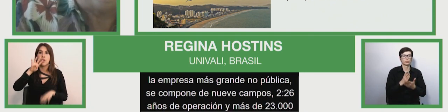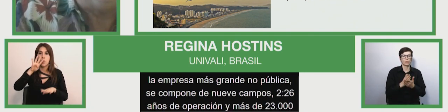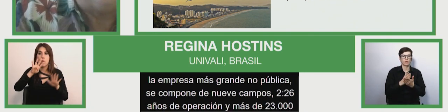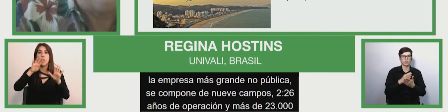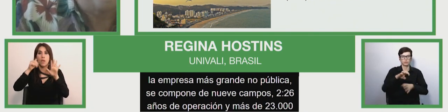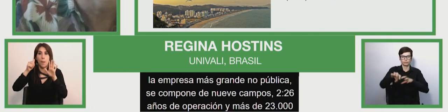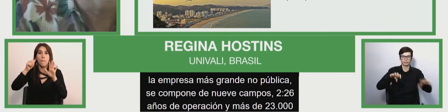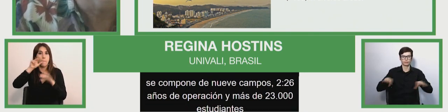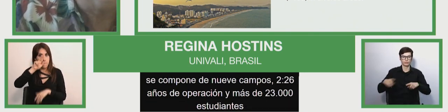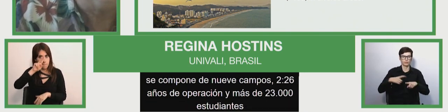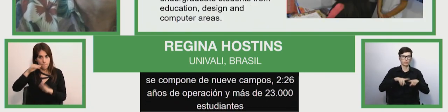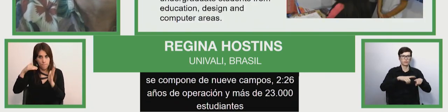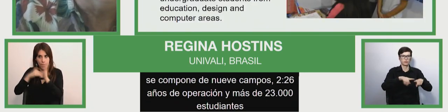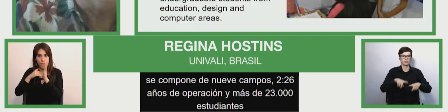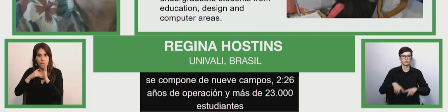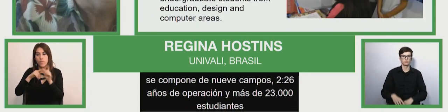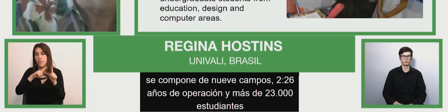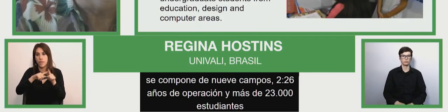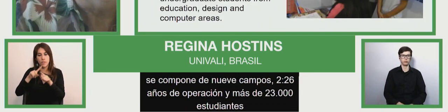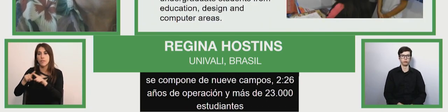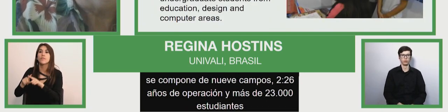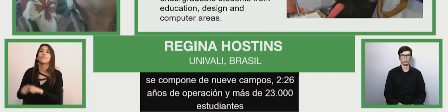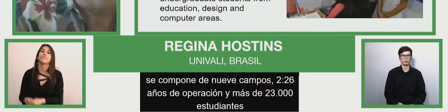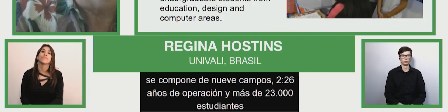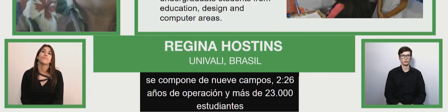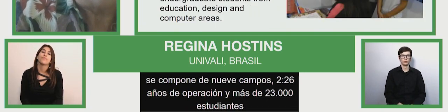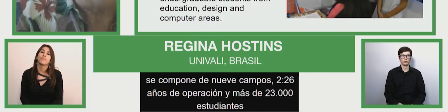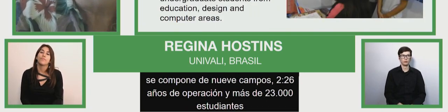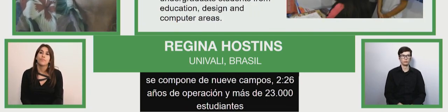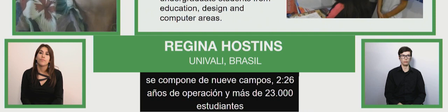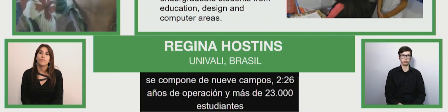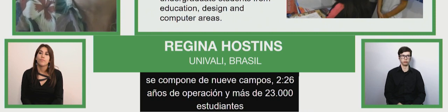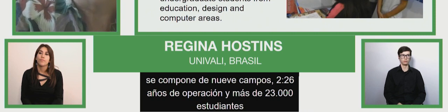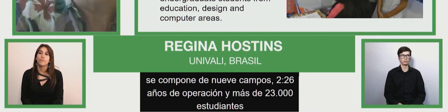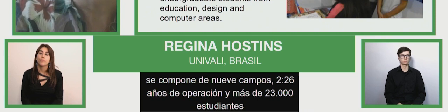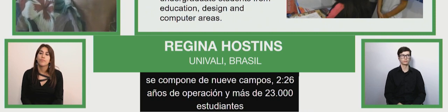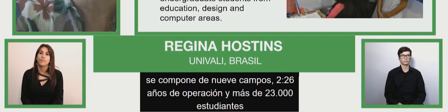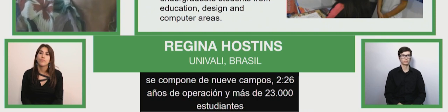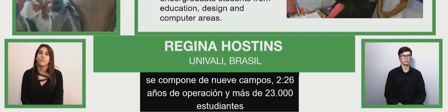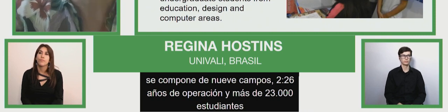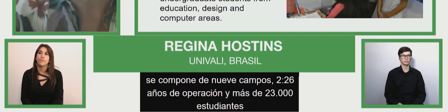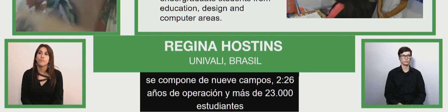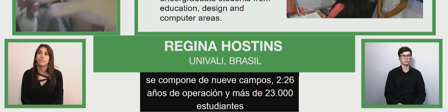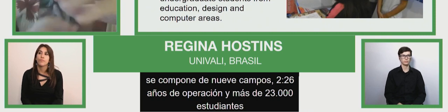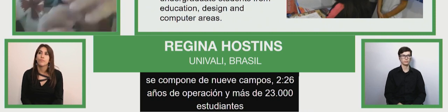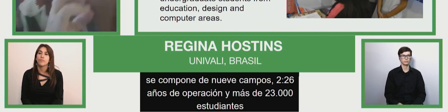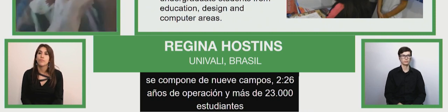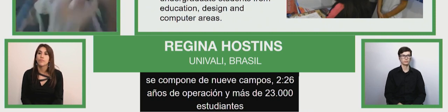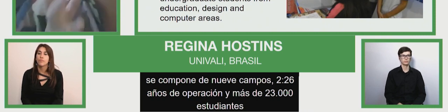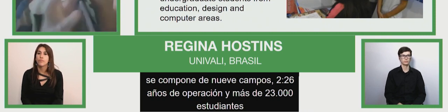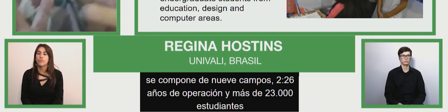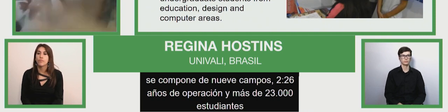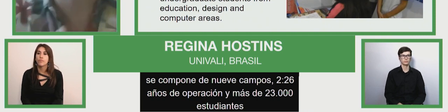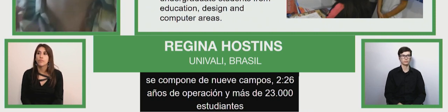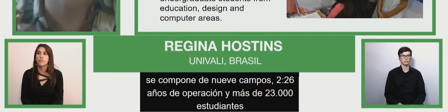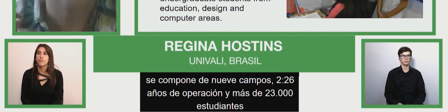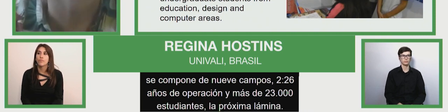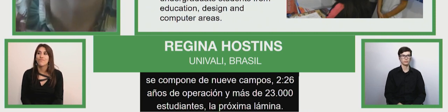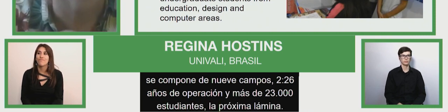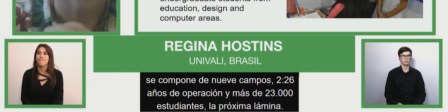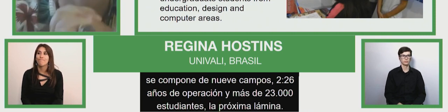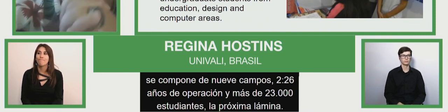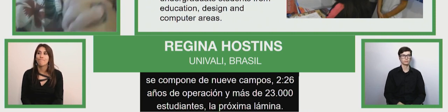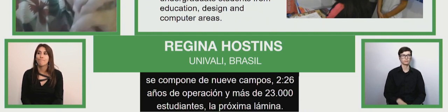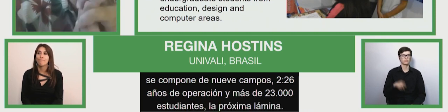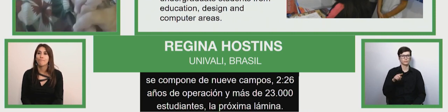and more than 23 000 of students and the next